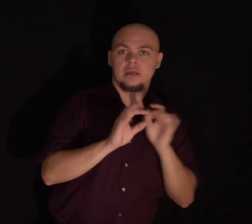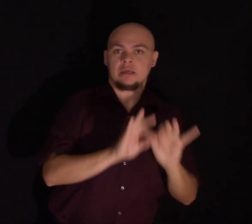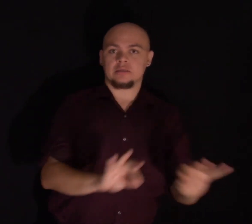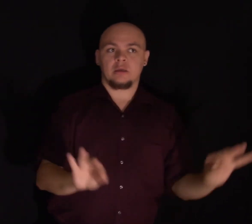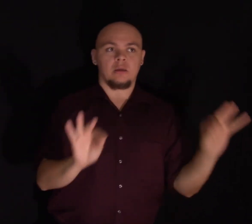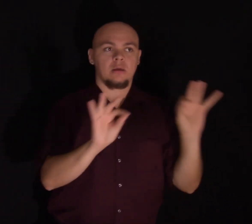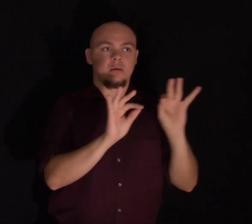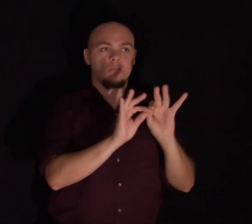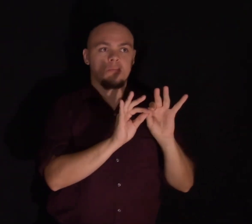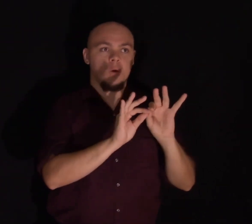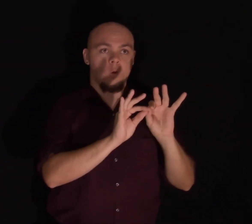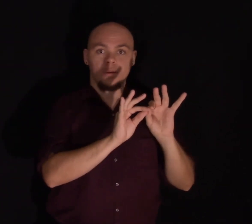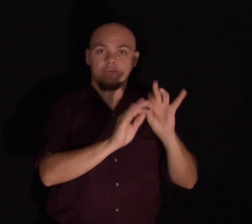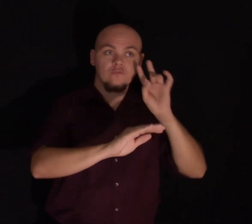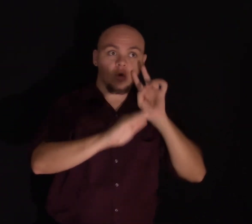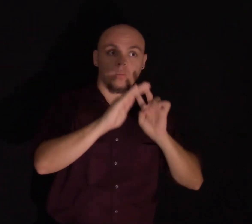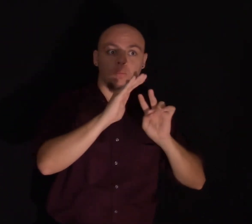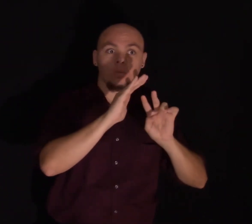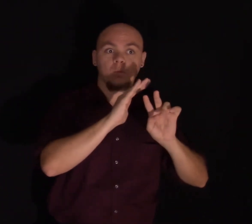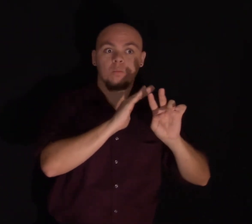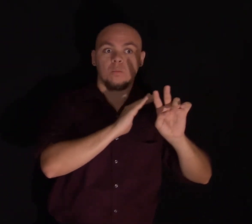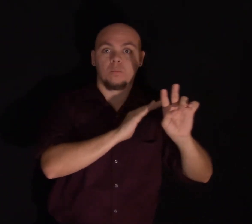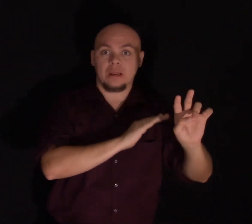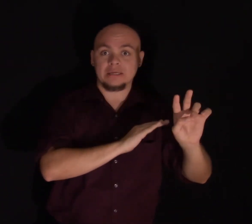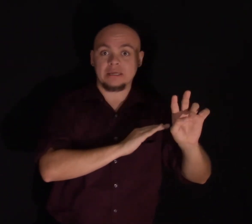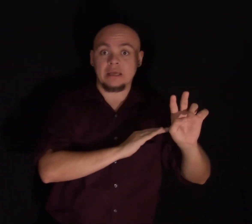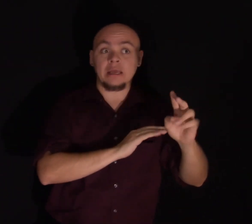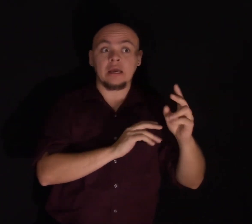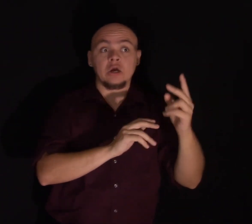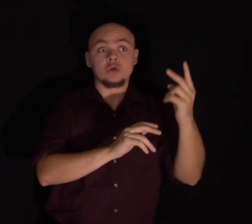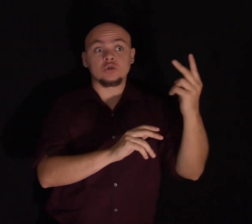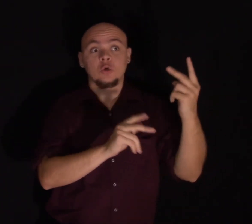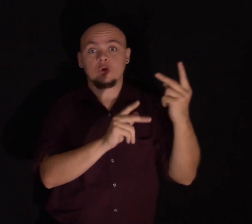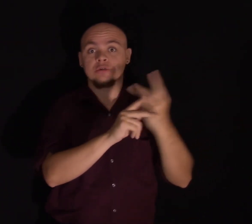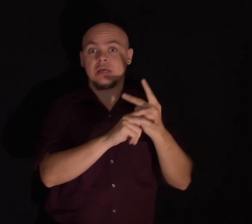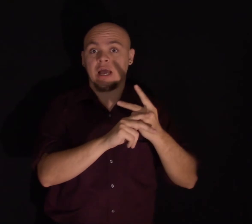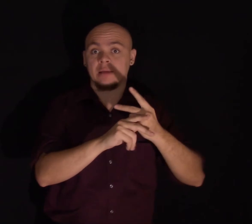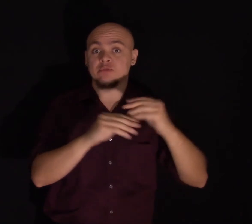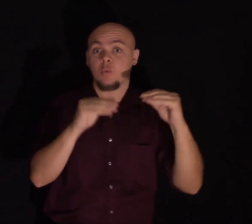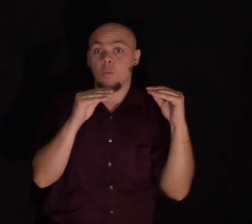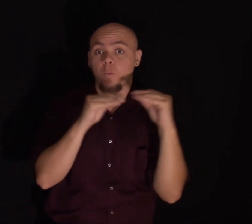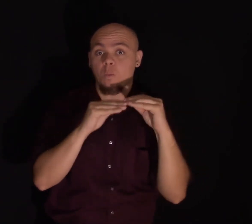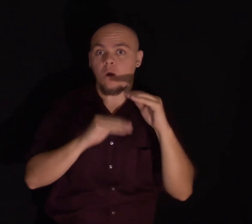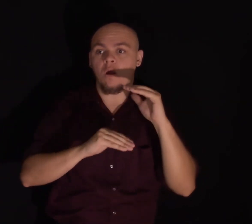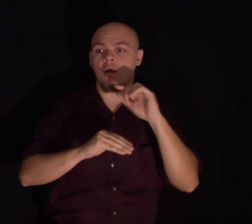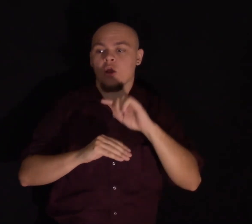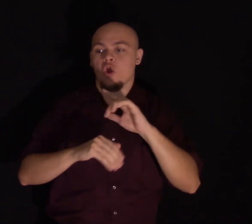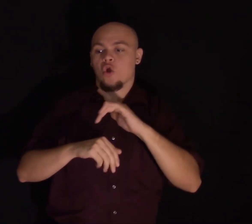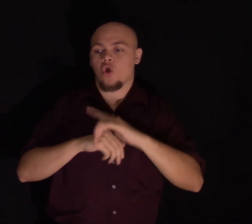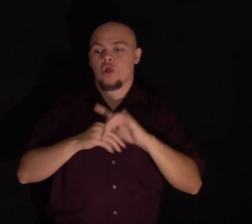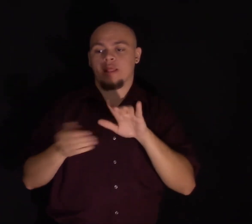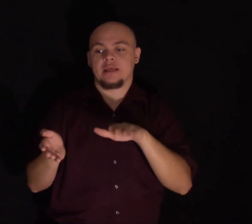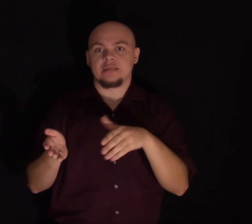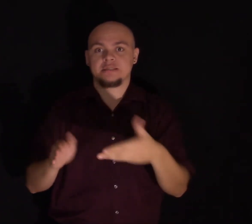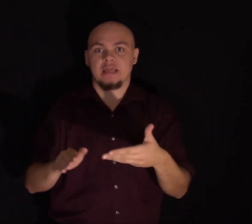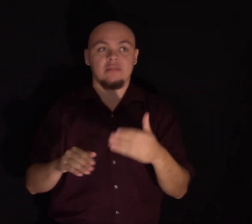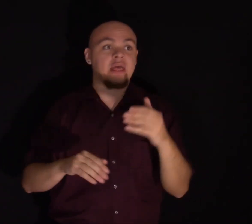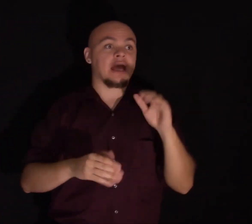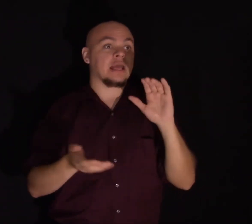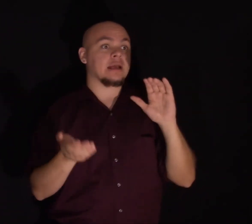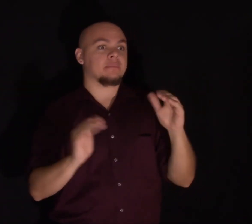predictor by more than a two-fold magnitude of early mortality compared to obesity.